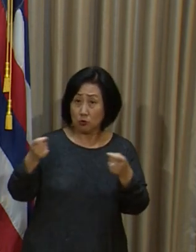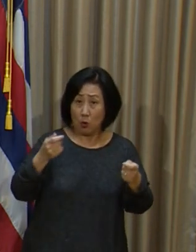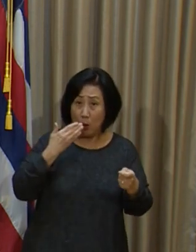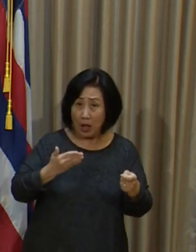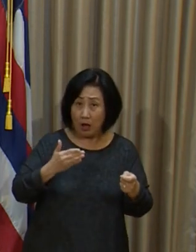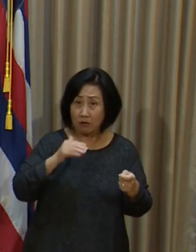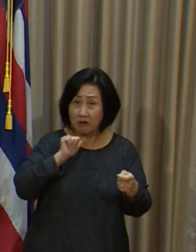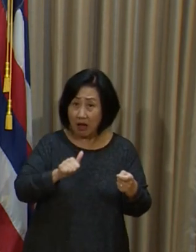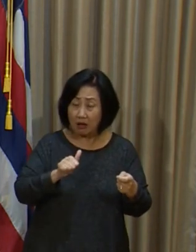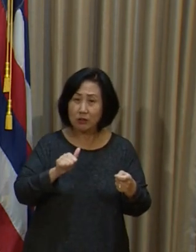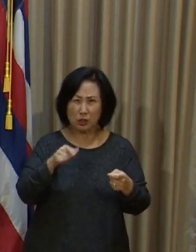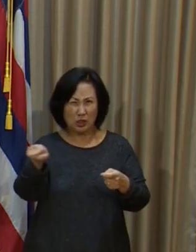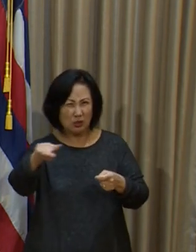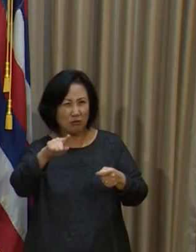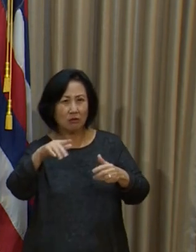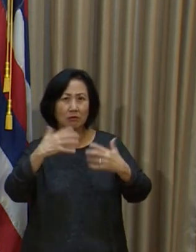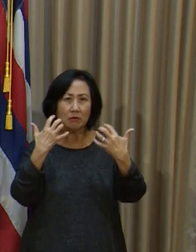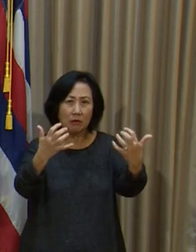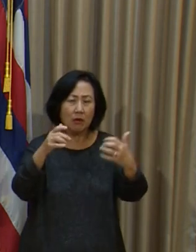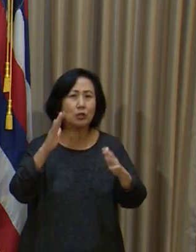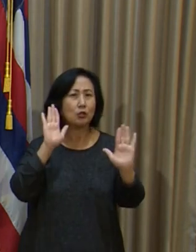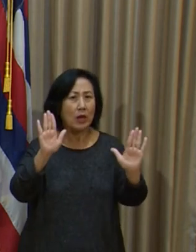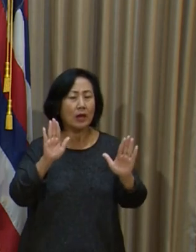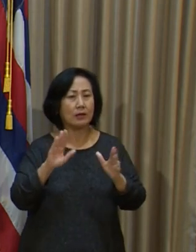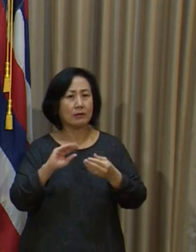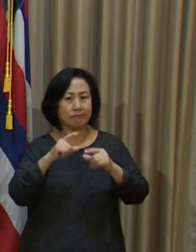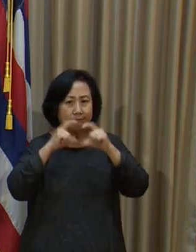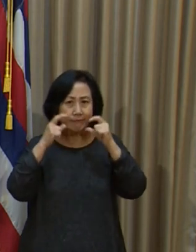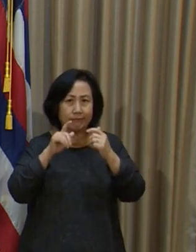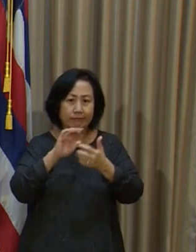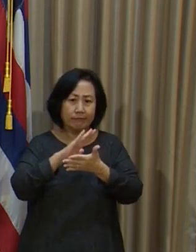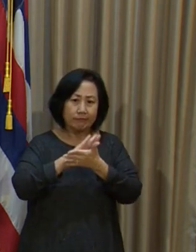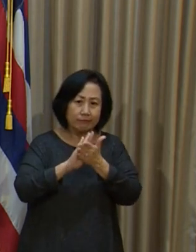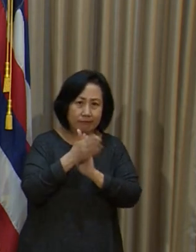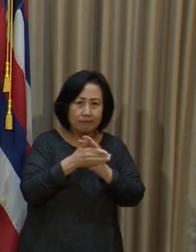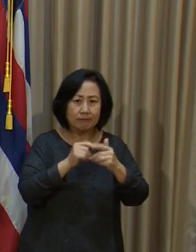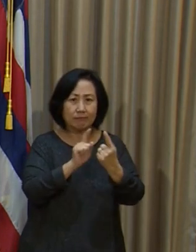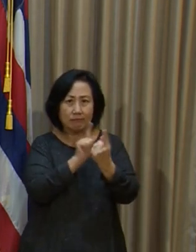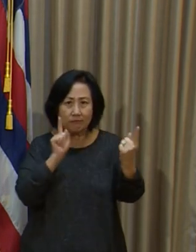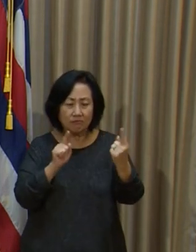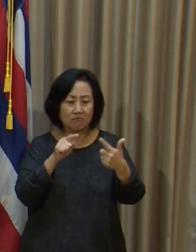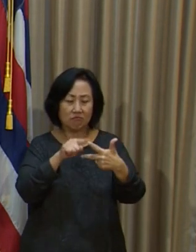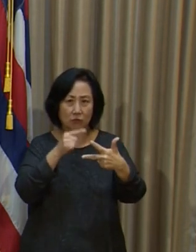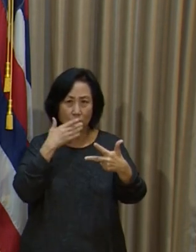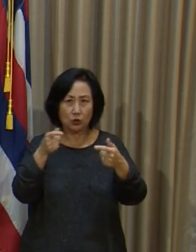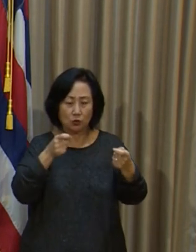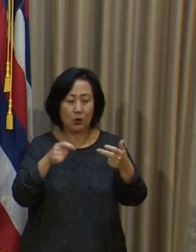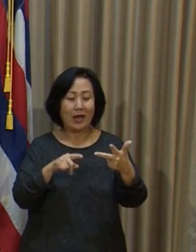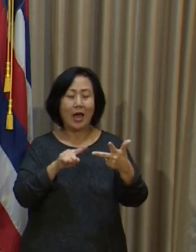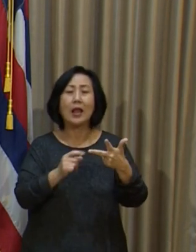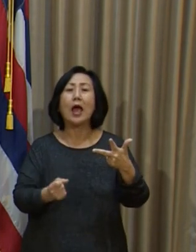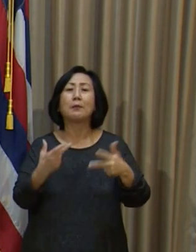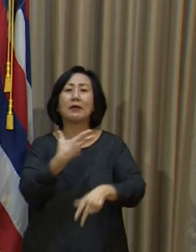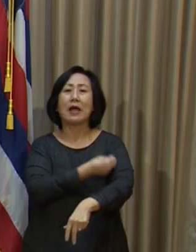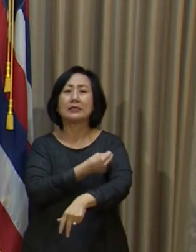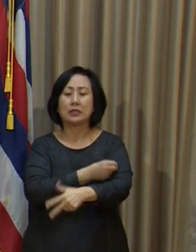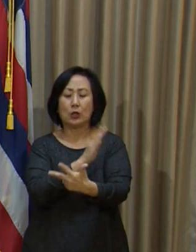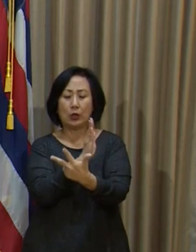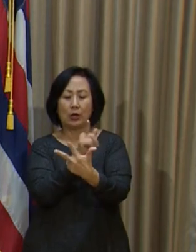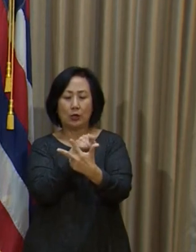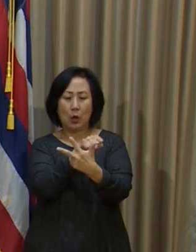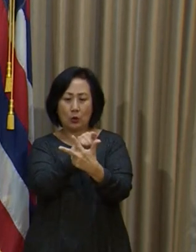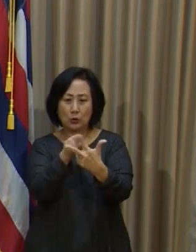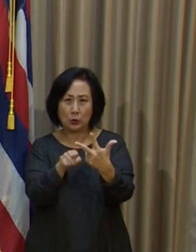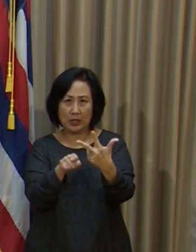you guys have done such a great job keeping the numbers down. And then finally, how much vaccine we're getting into people's arms. So, I